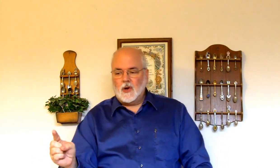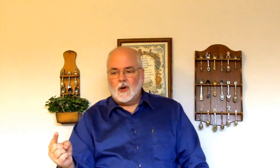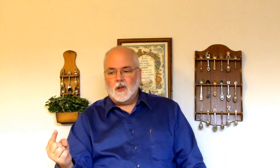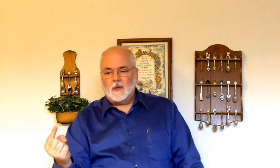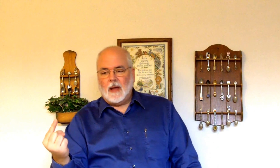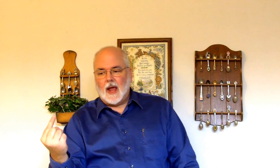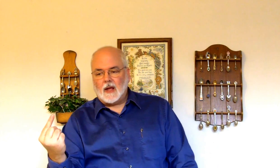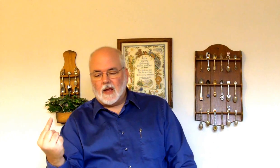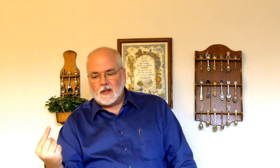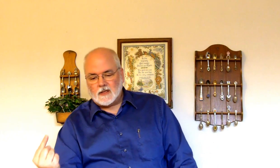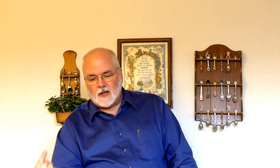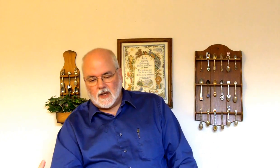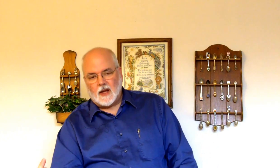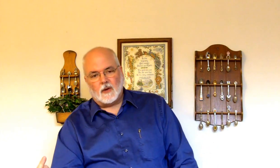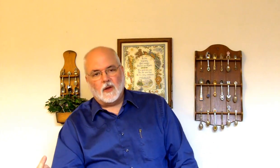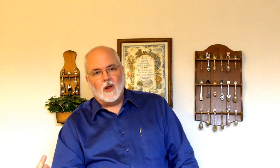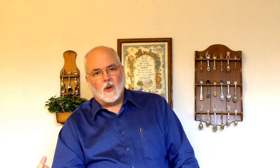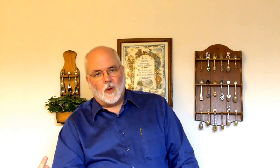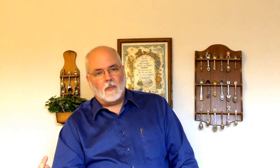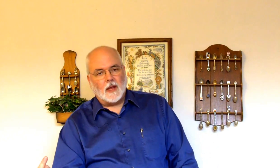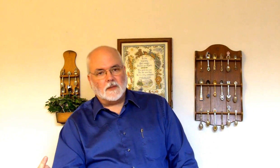Turning their back. And sitting down. All by themselves.